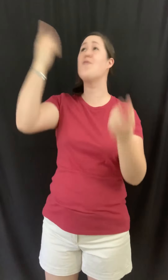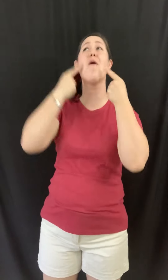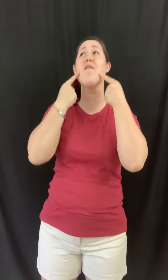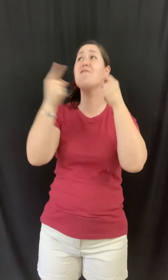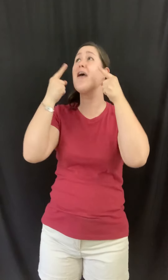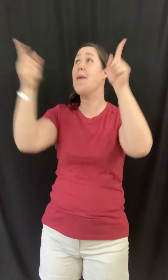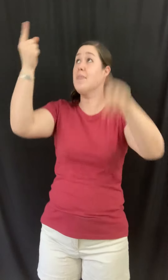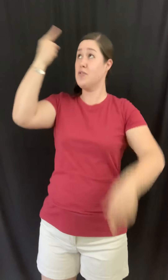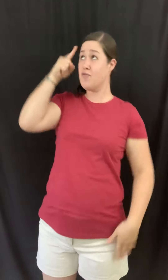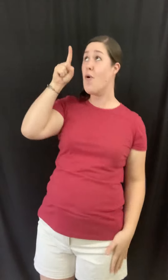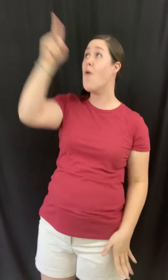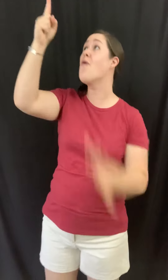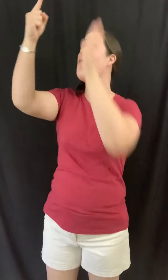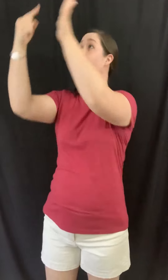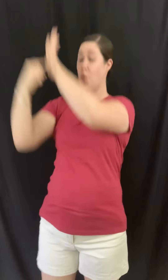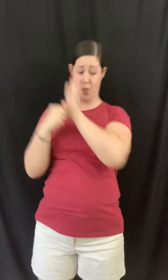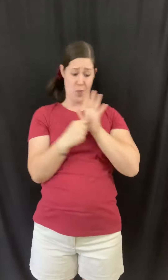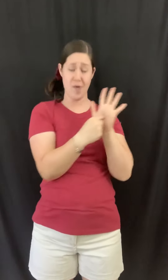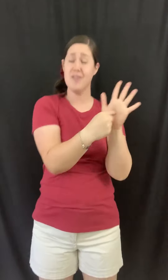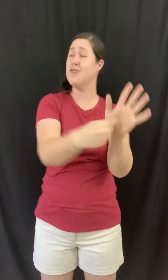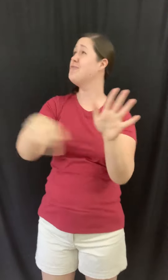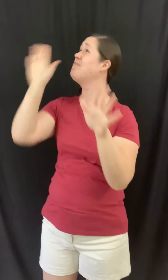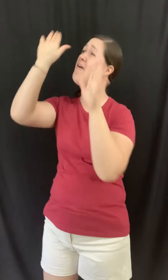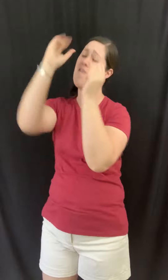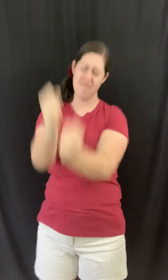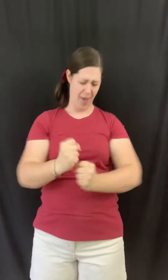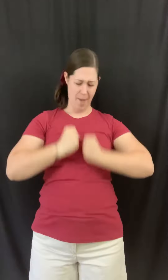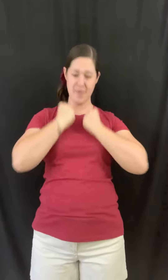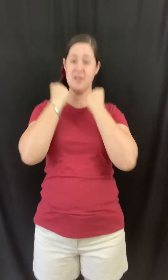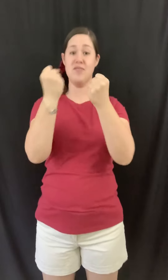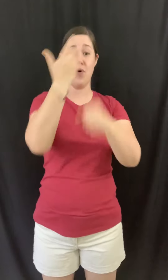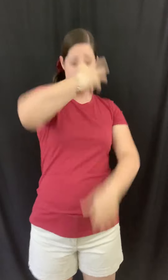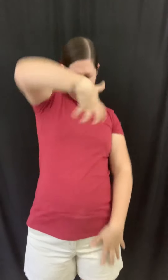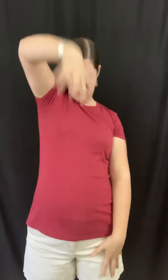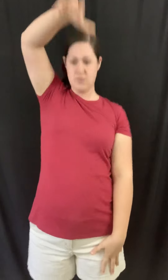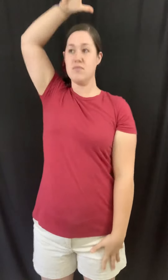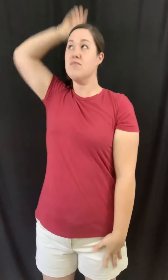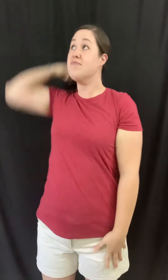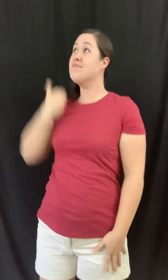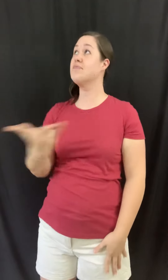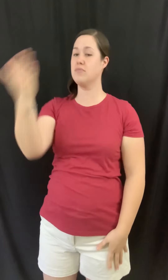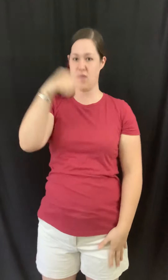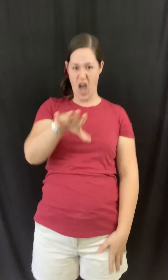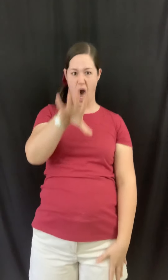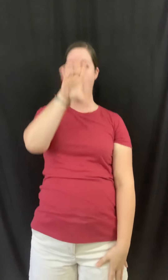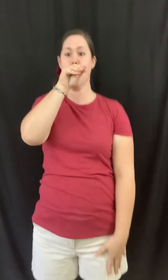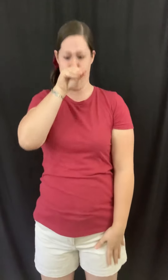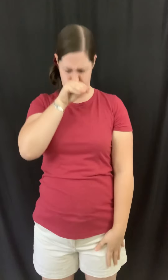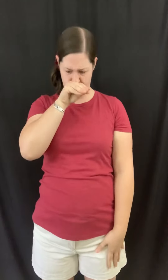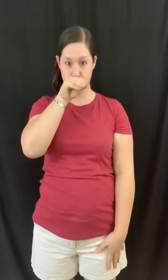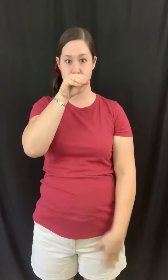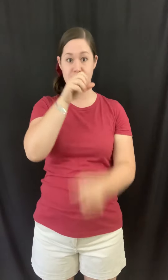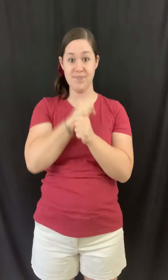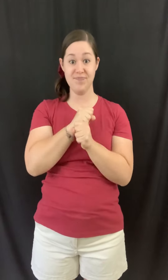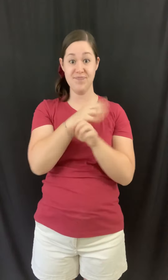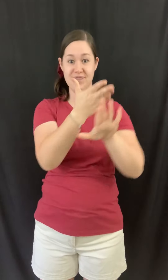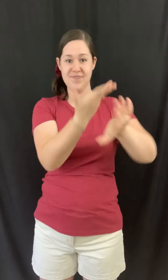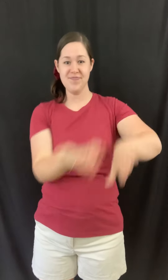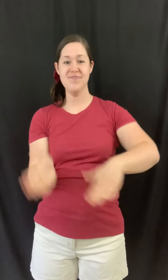are famous for What you are famous for Show the miles of lions And